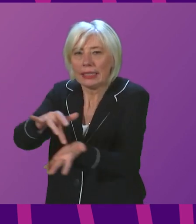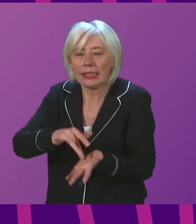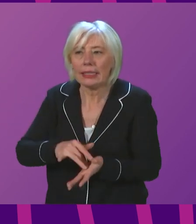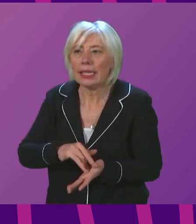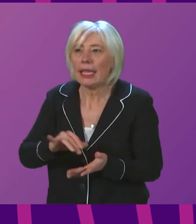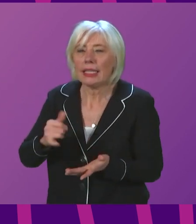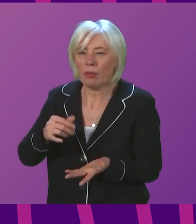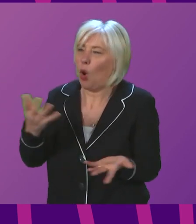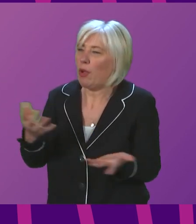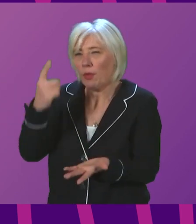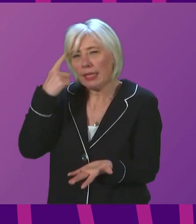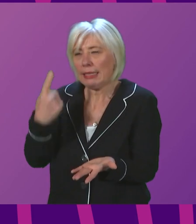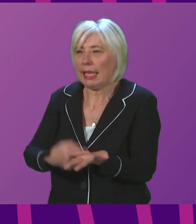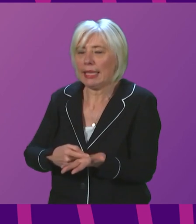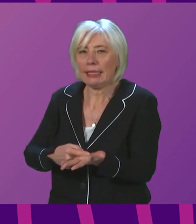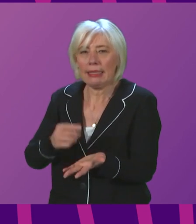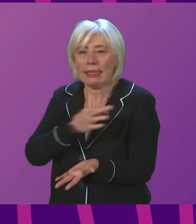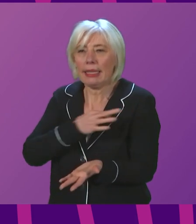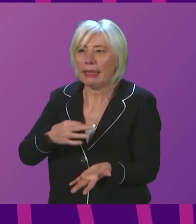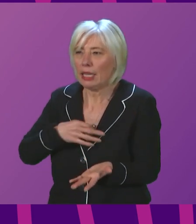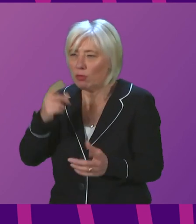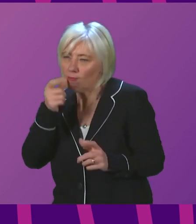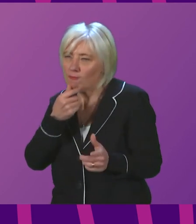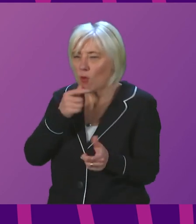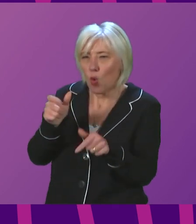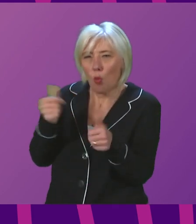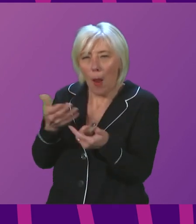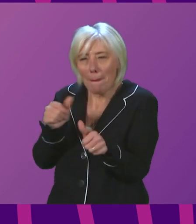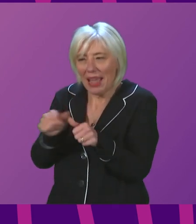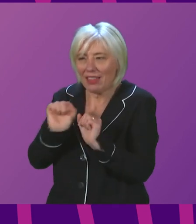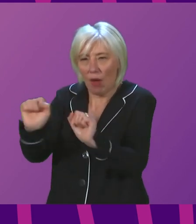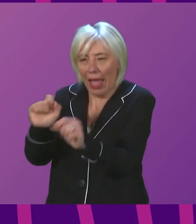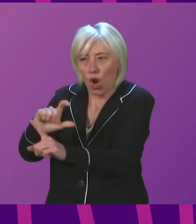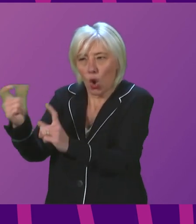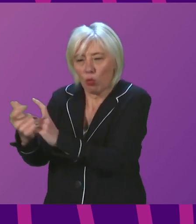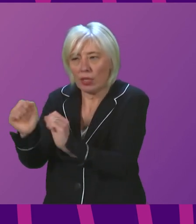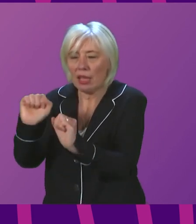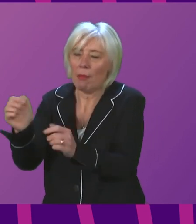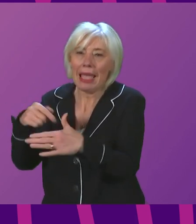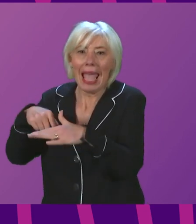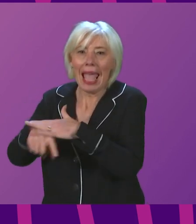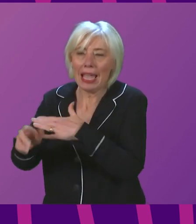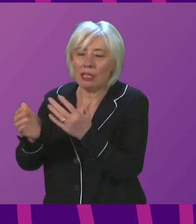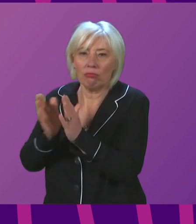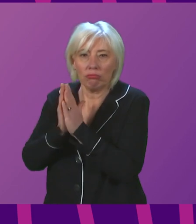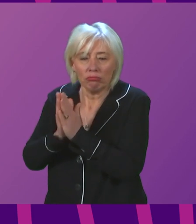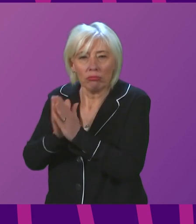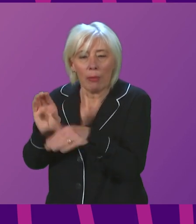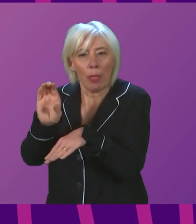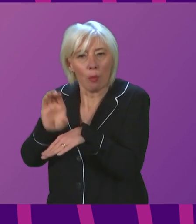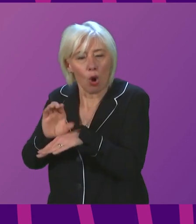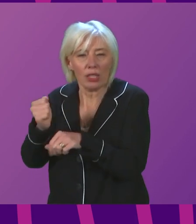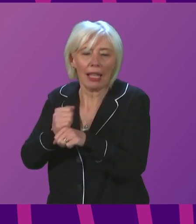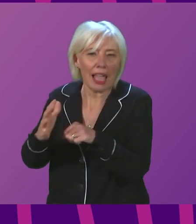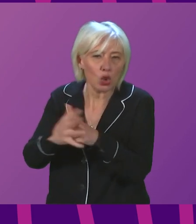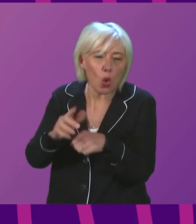Decisions around the location of clinics are often taken with that very much in mind. So clinics in places of worship, example, Glasgow Central mosque is not the only